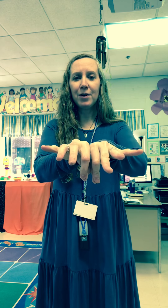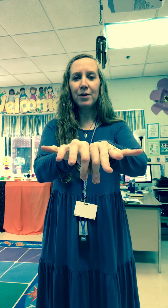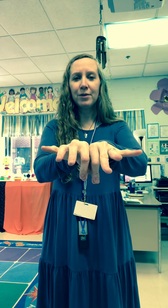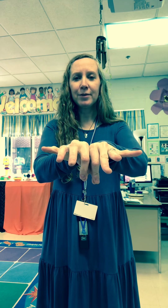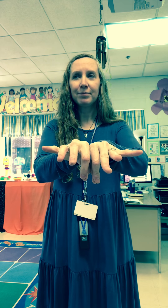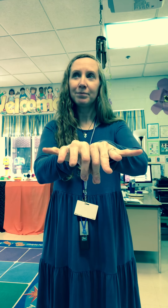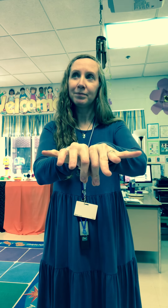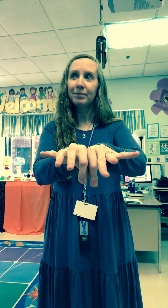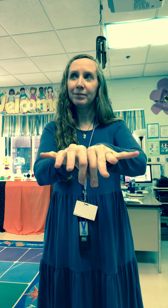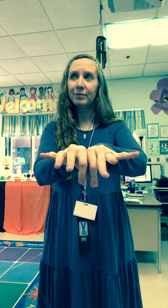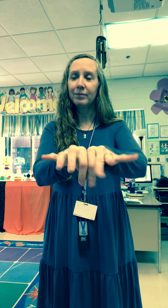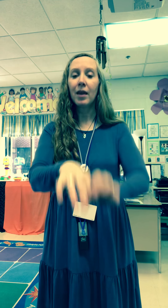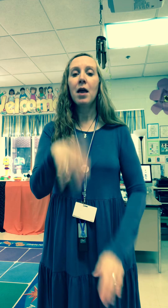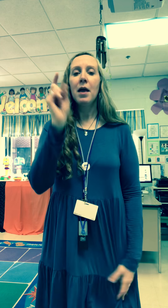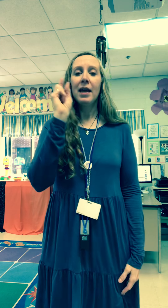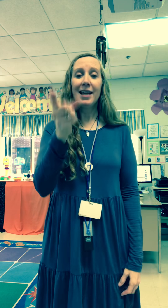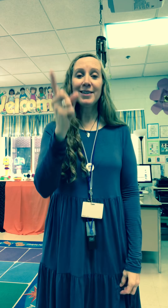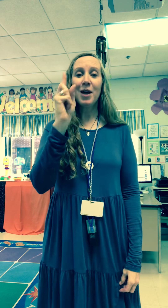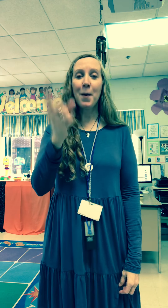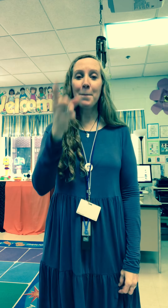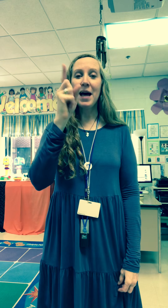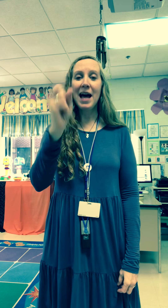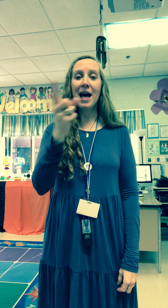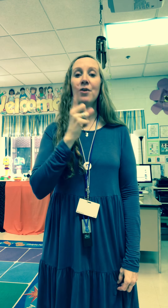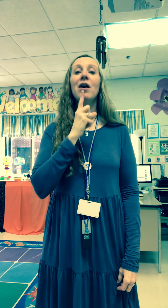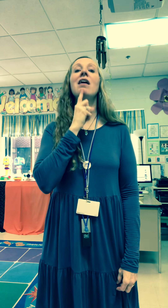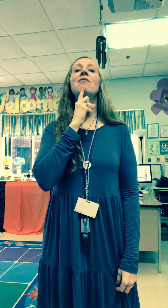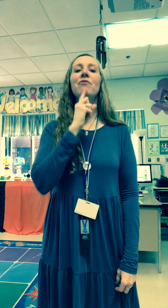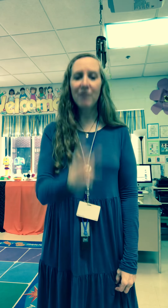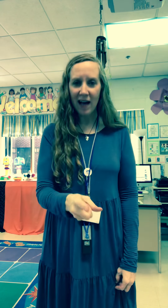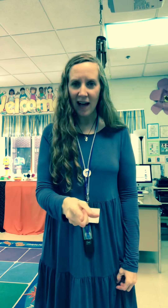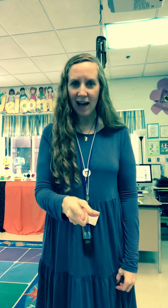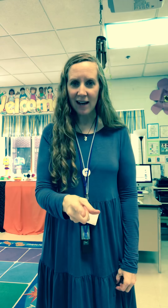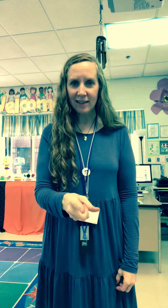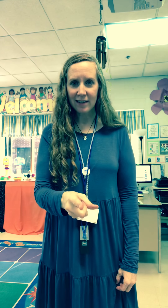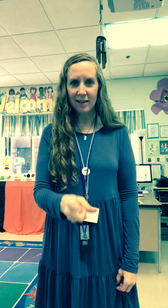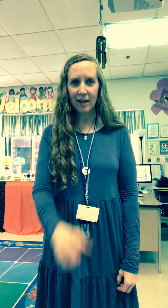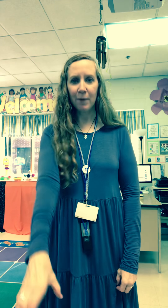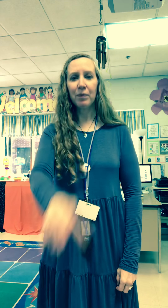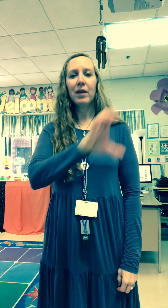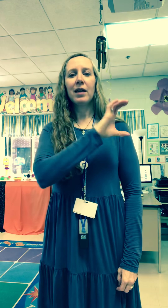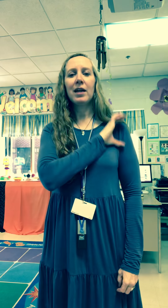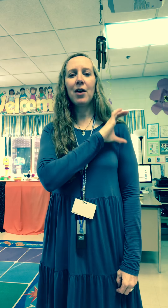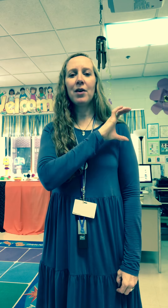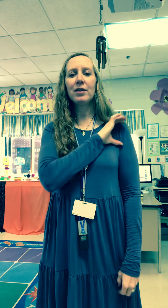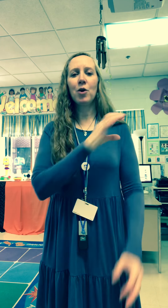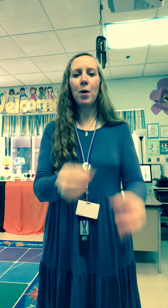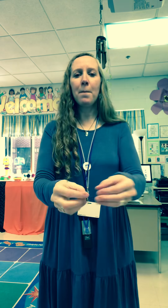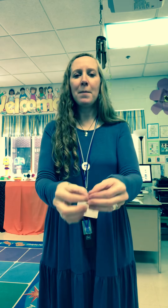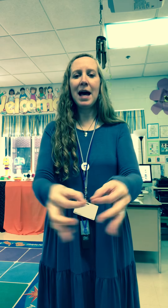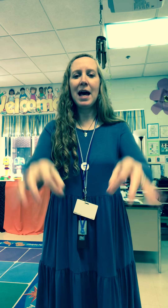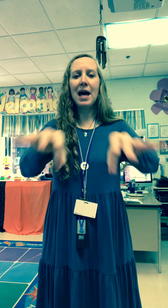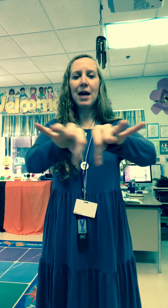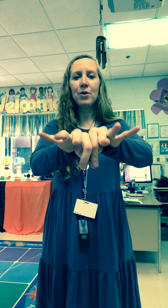it's a matter of fact does it again character matters